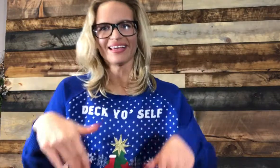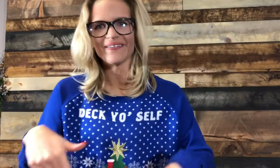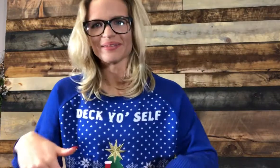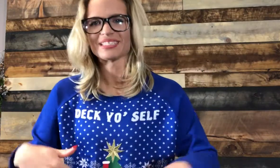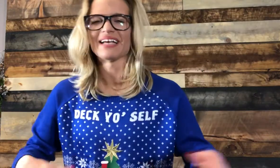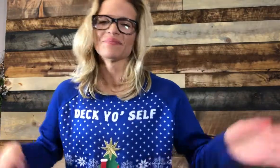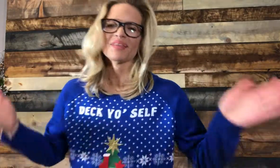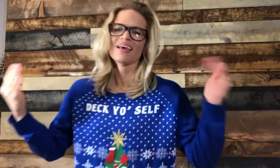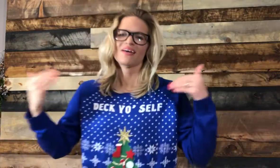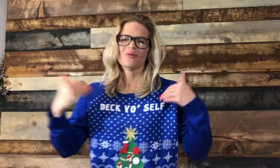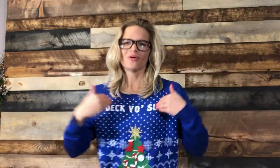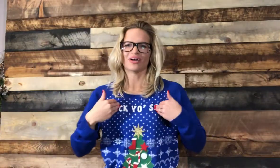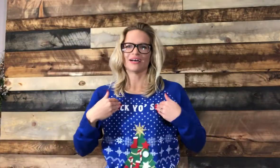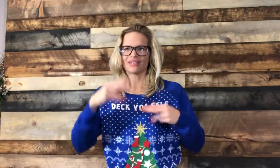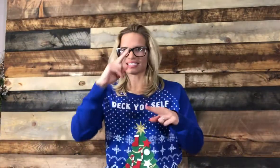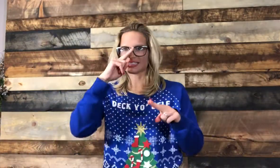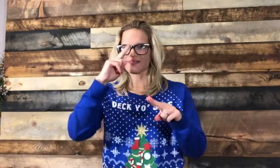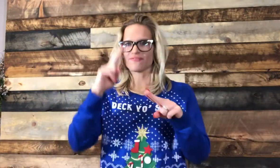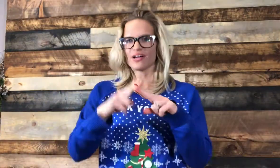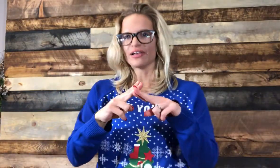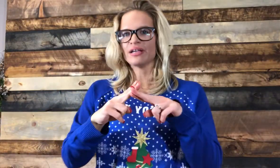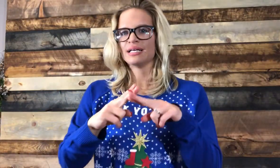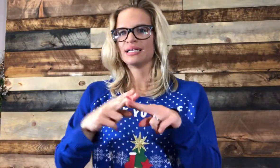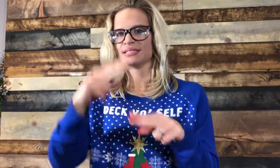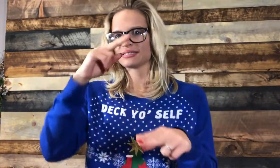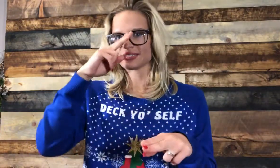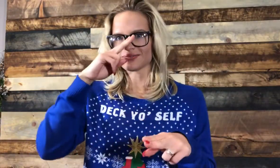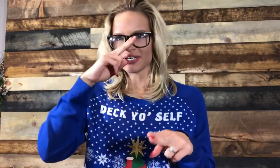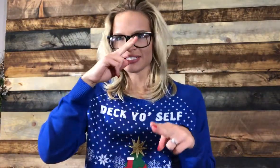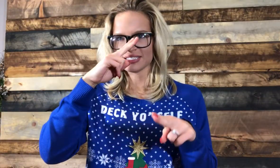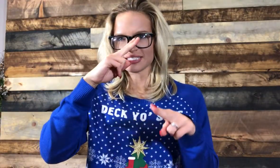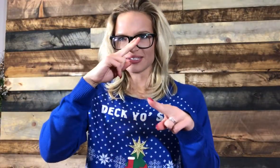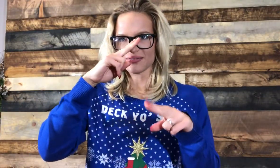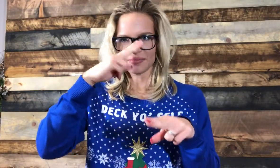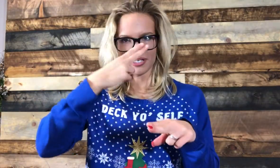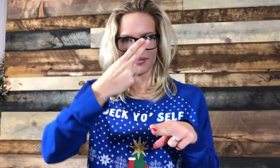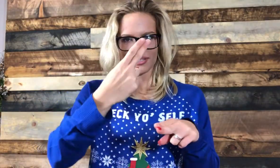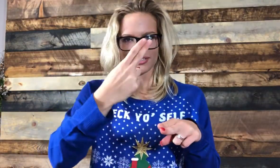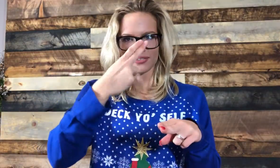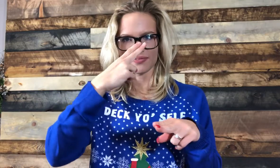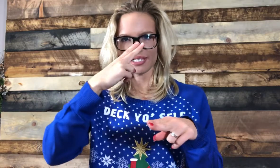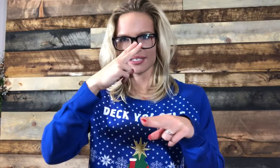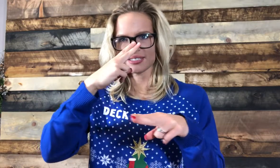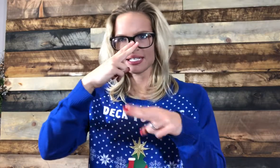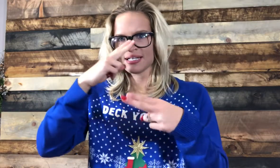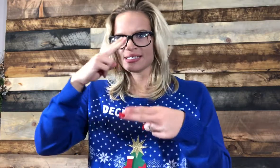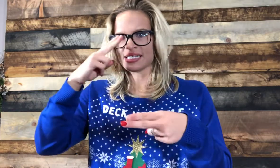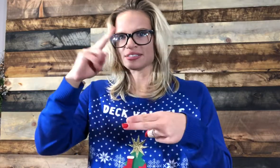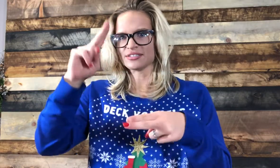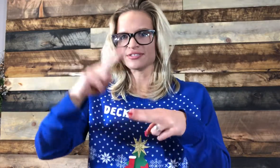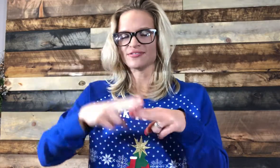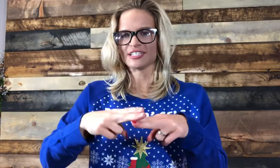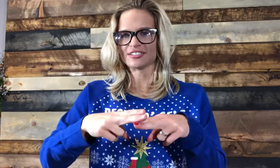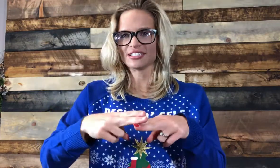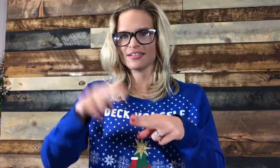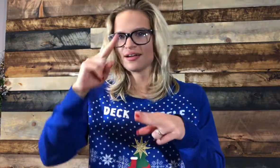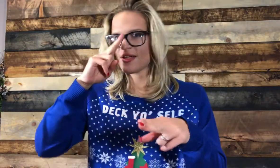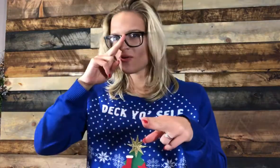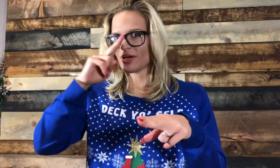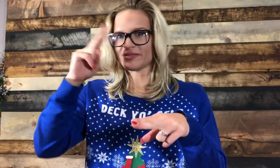get what I'm saying. We'll have lots of fun. So fun. Just go from here with your two fingers. Down to your two fingers here. We'll have